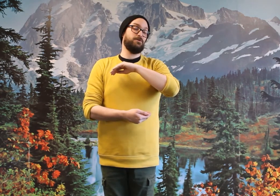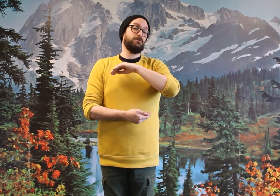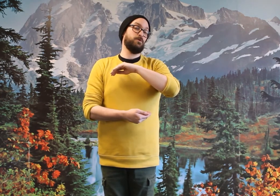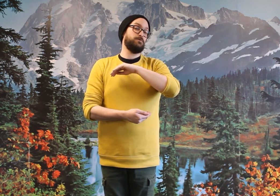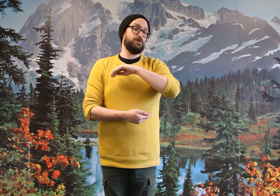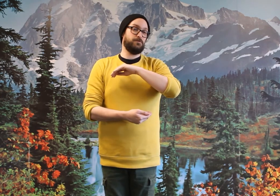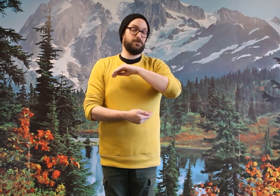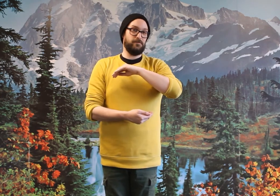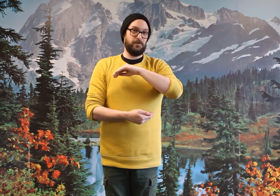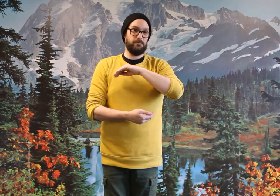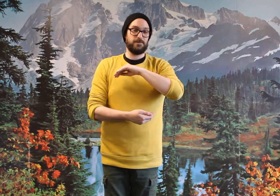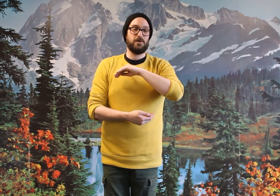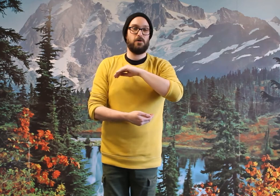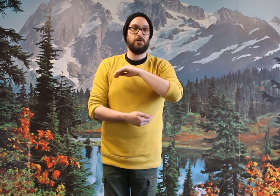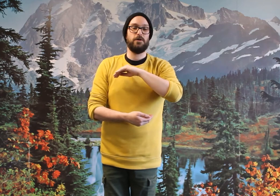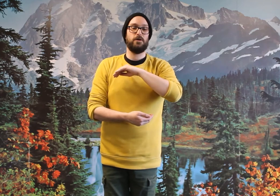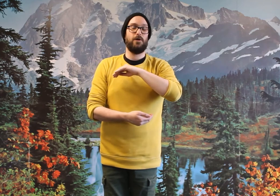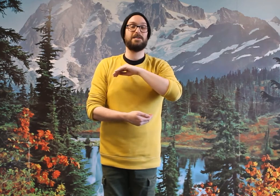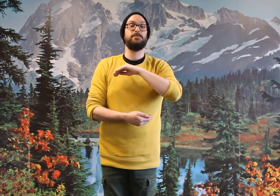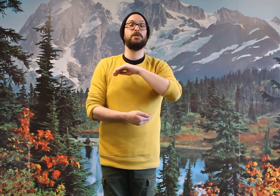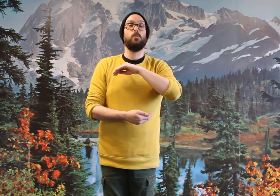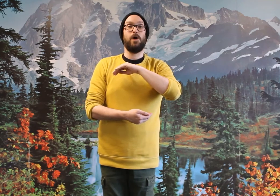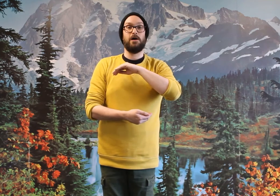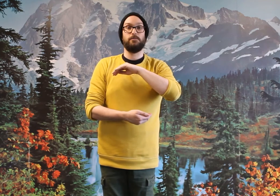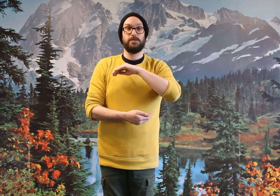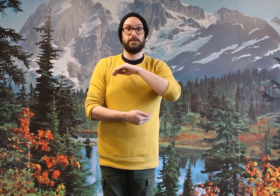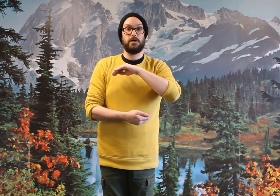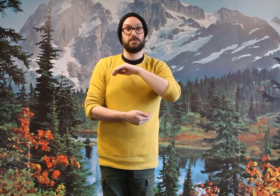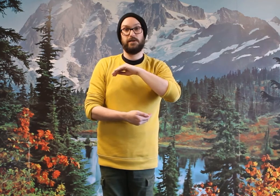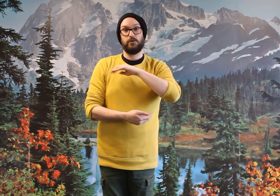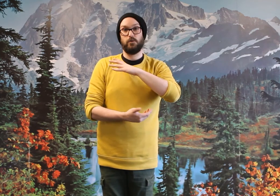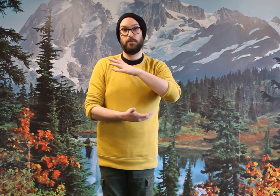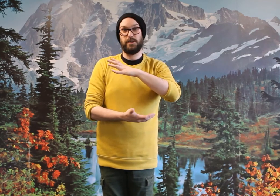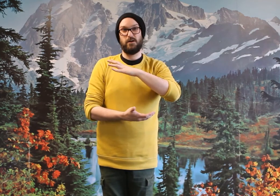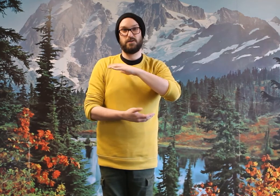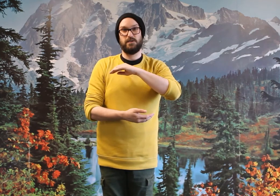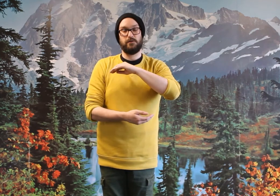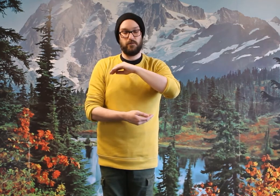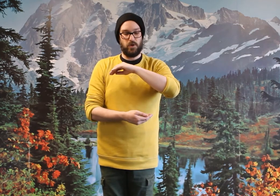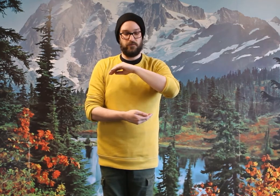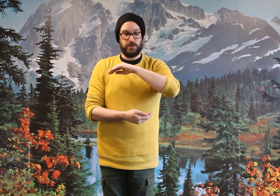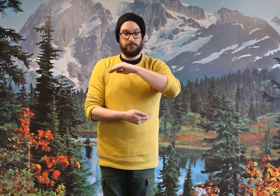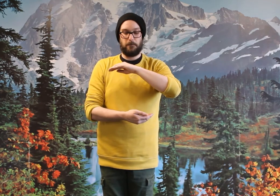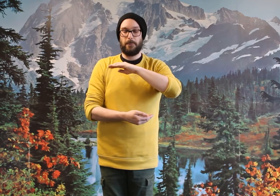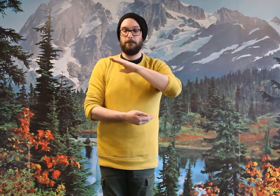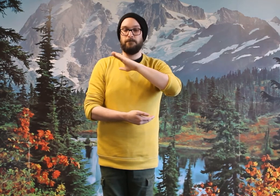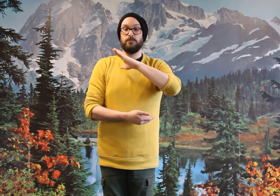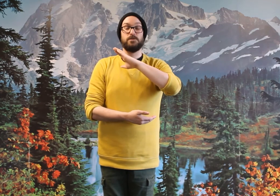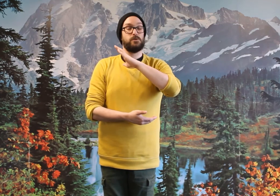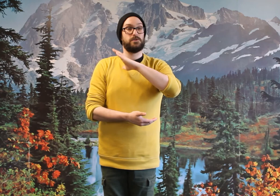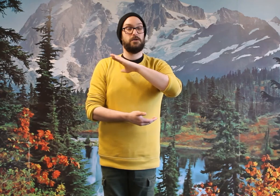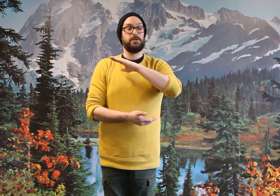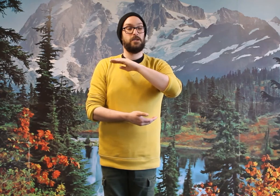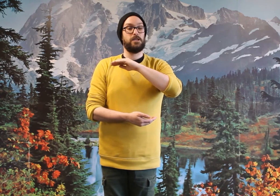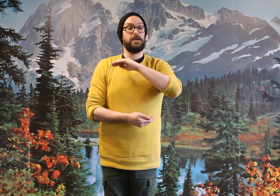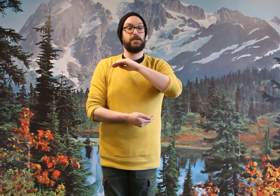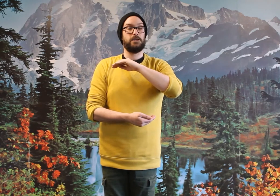the most beautiful. It's called grasping the wild peacock's tail. Peacock's tail for gravity. So it's going to be a lot like